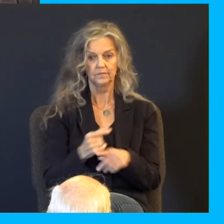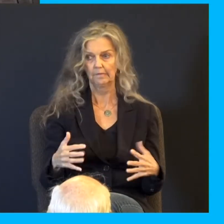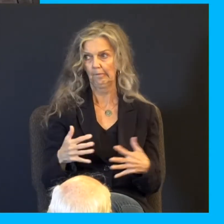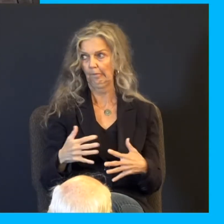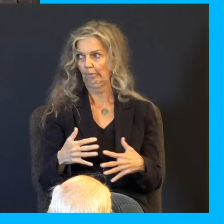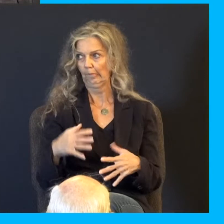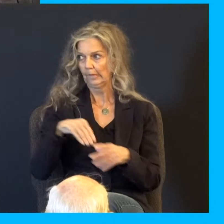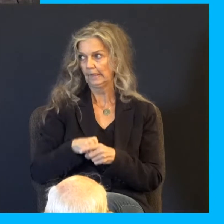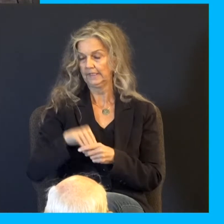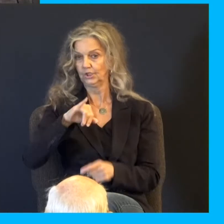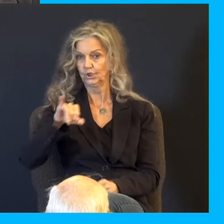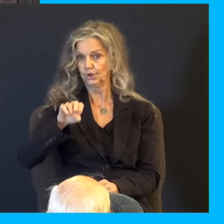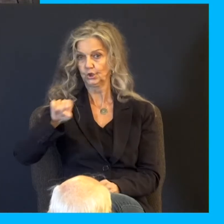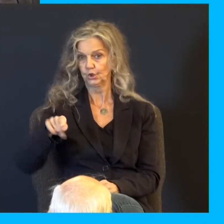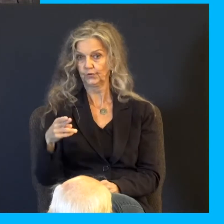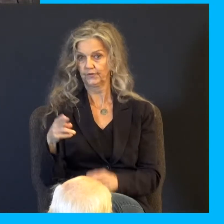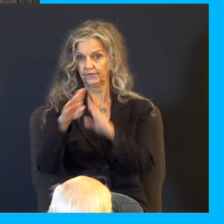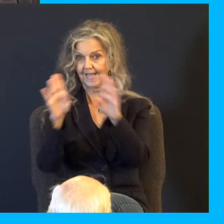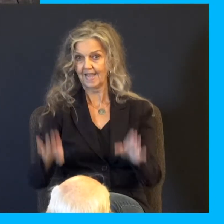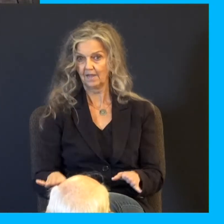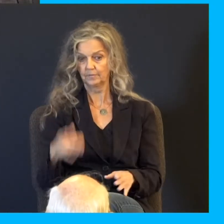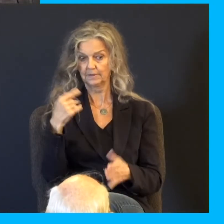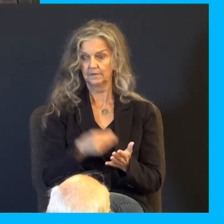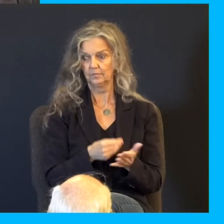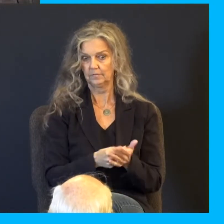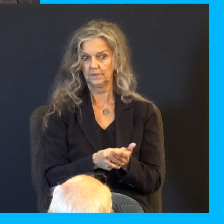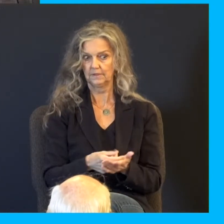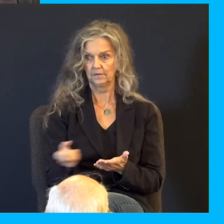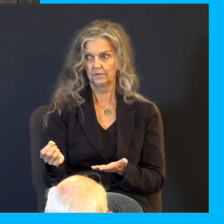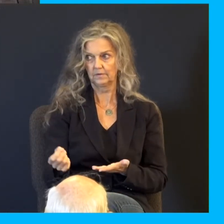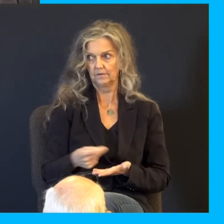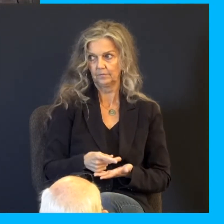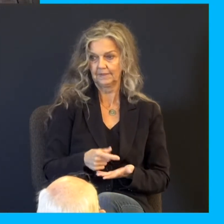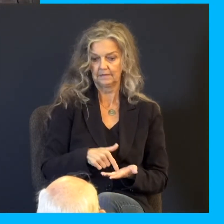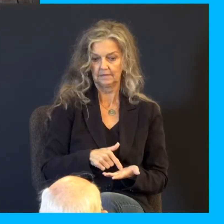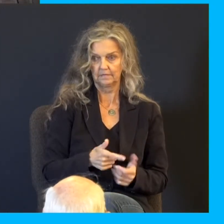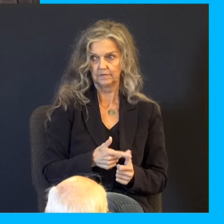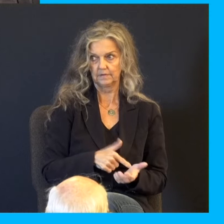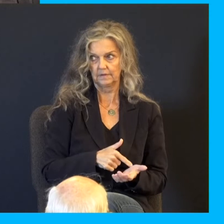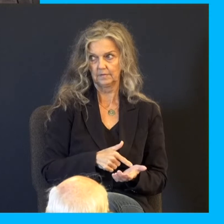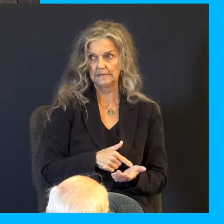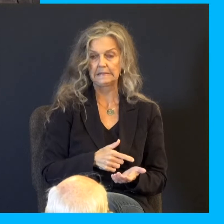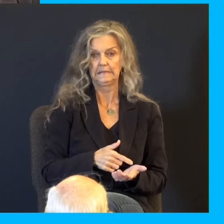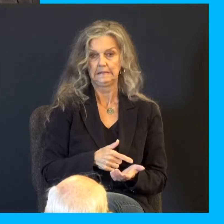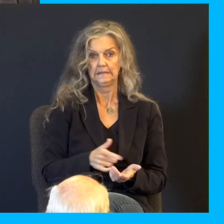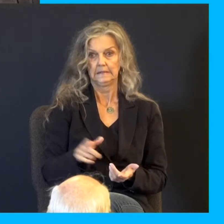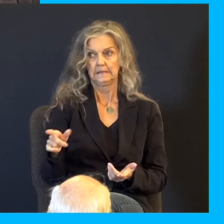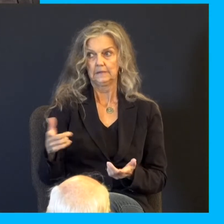house. And they said, Because of the money that was returned in our sacks at the first time are we brought in, that he may seek occasion against